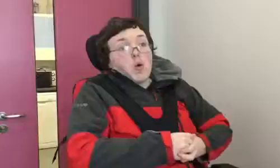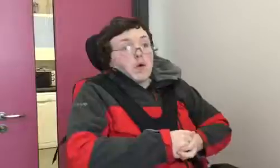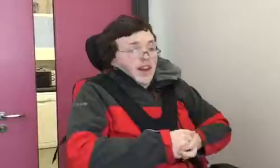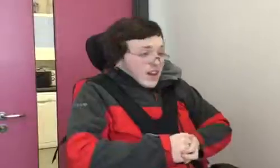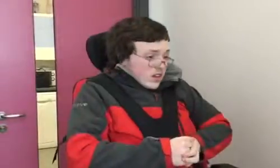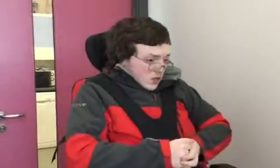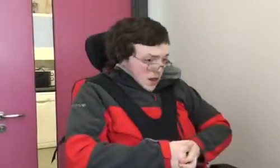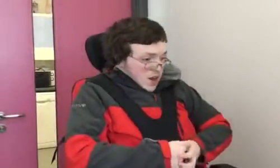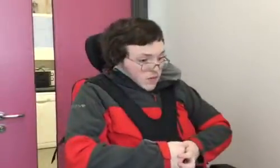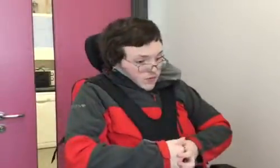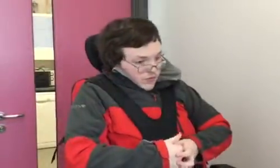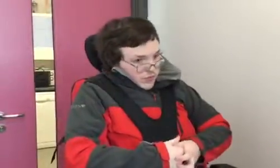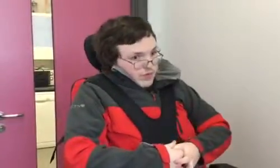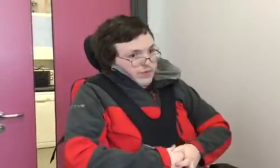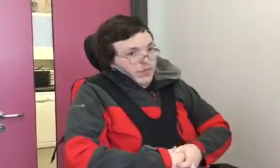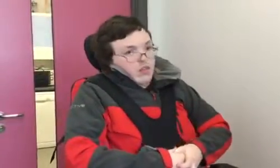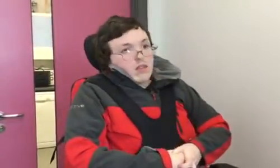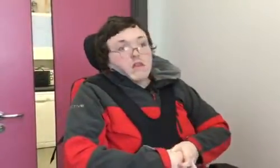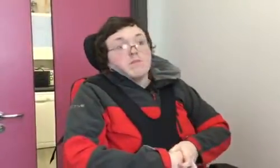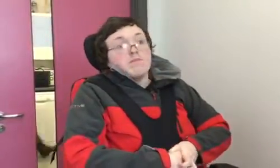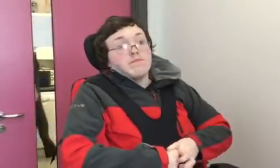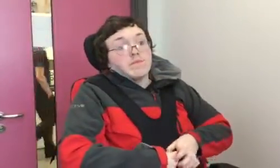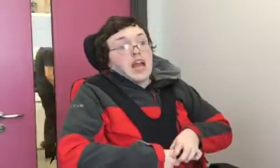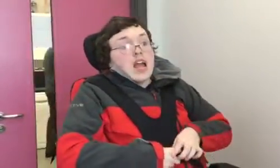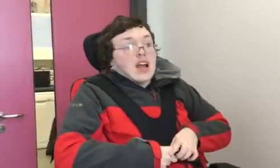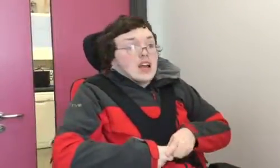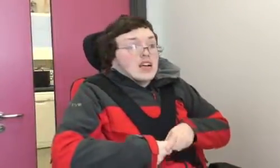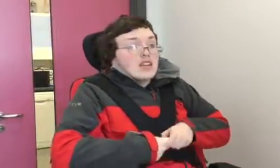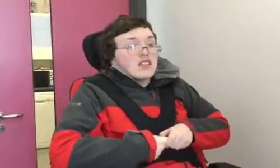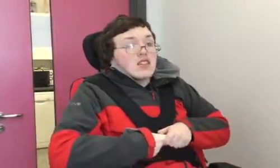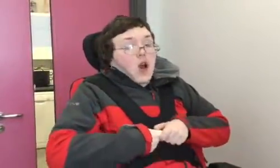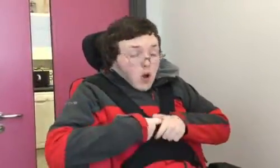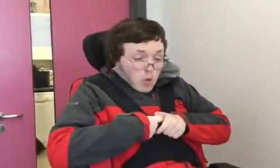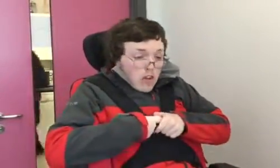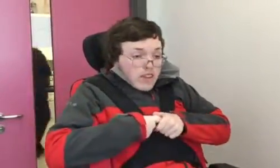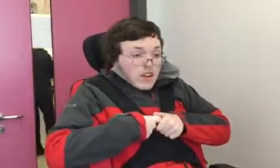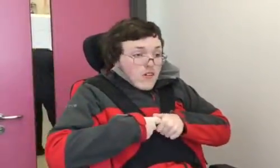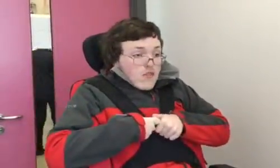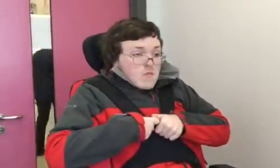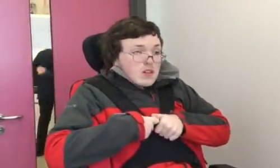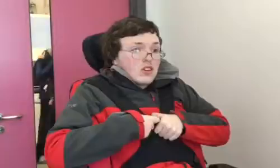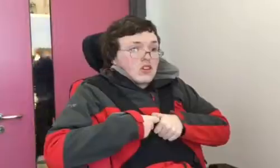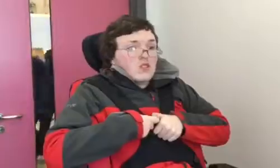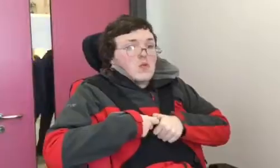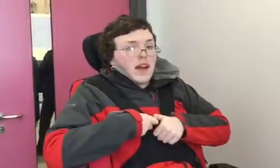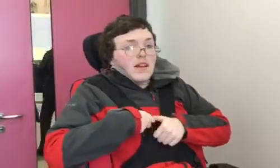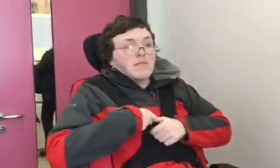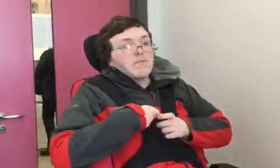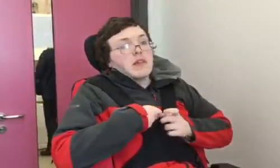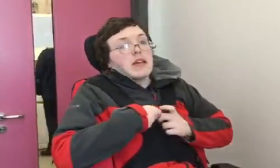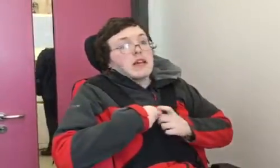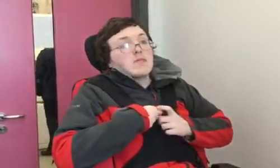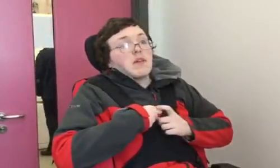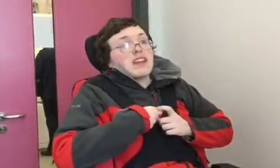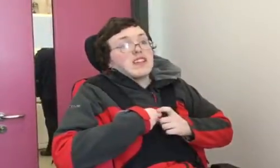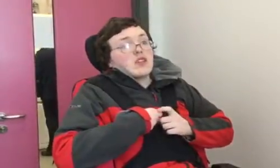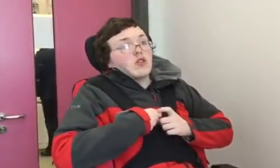What angers me is that what the government are doing is political